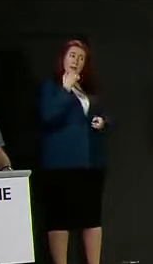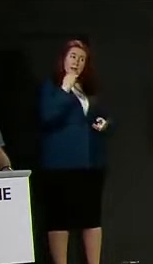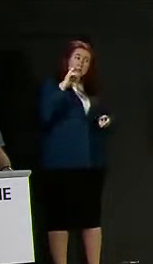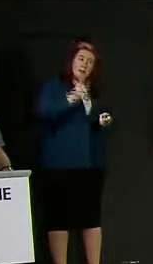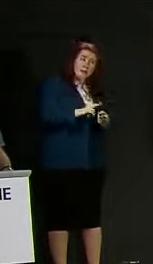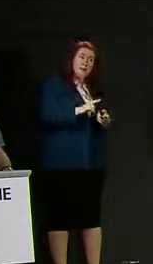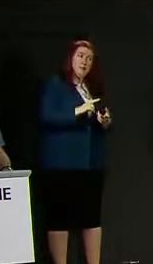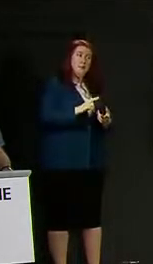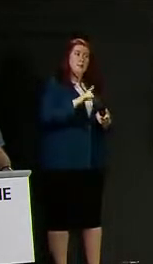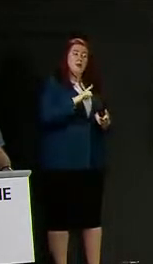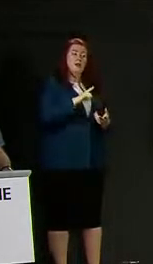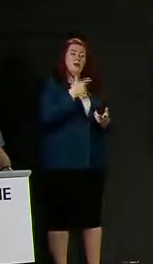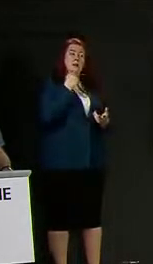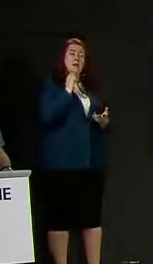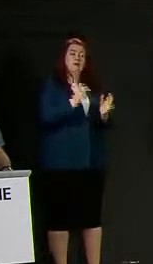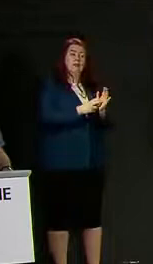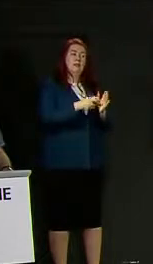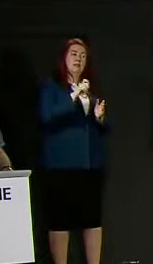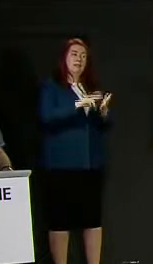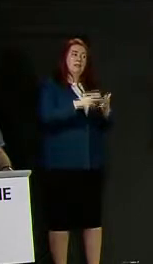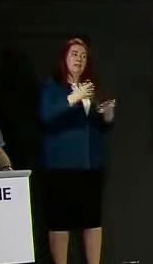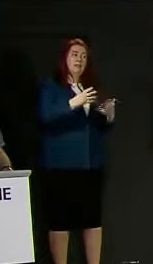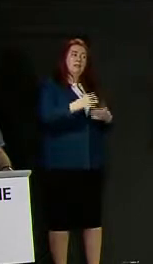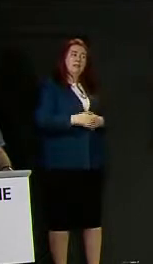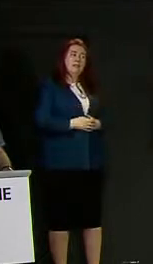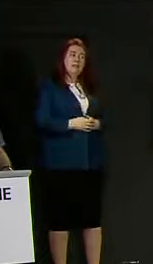registered as being COVID related?